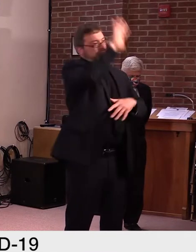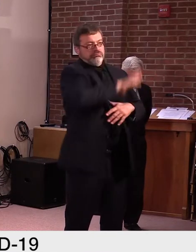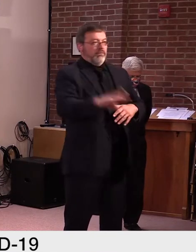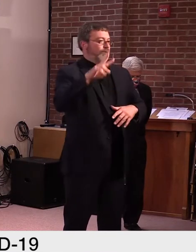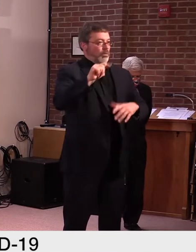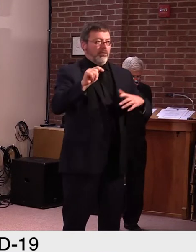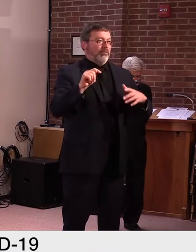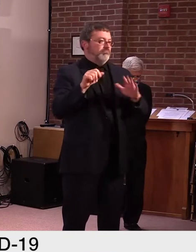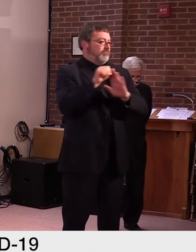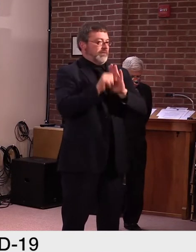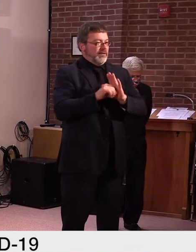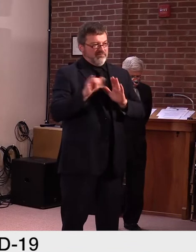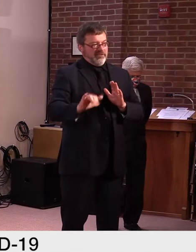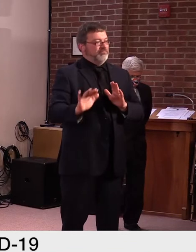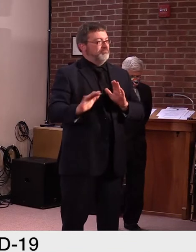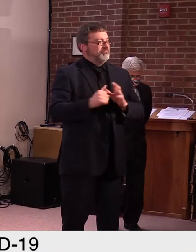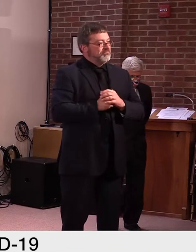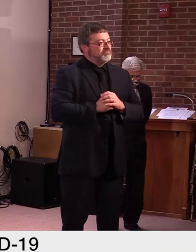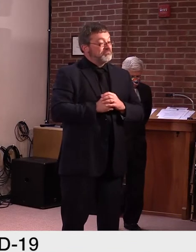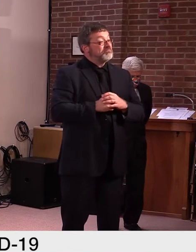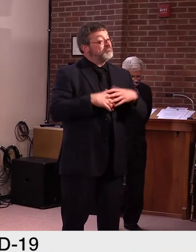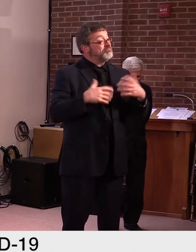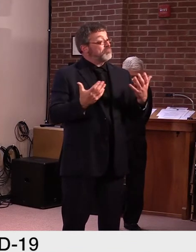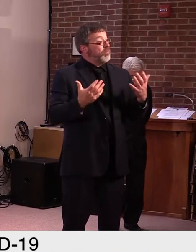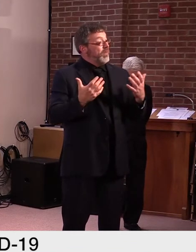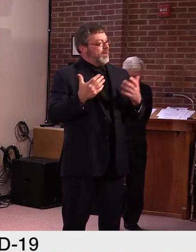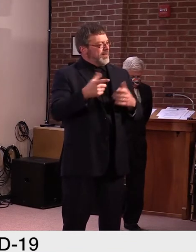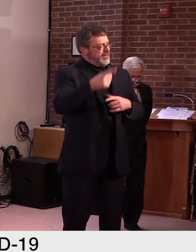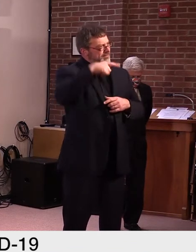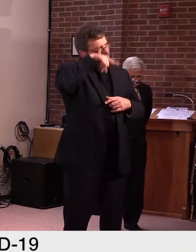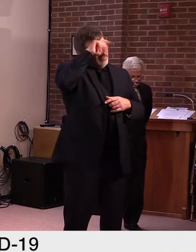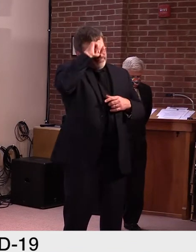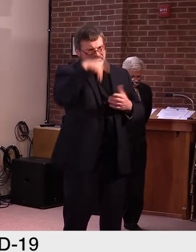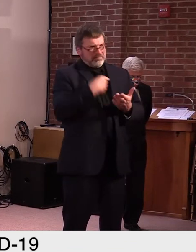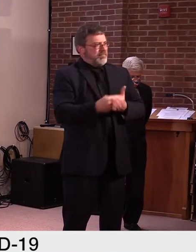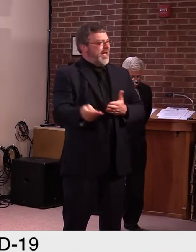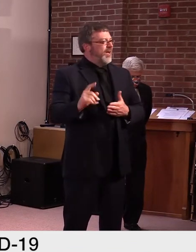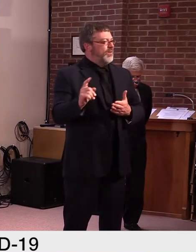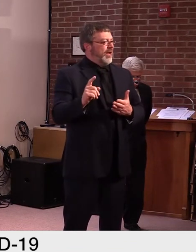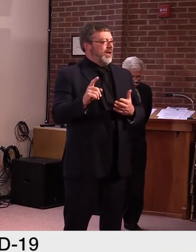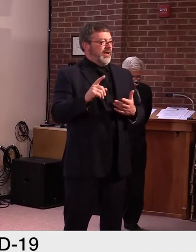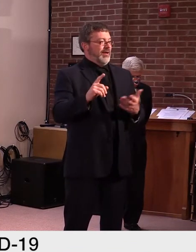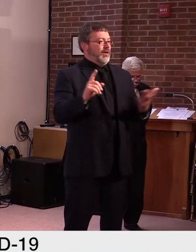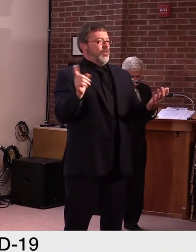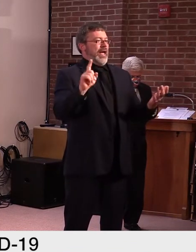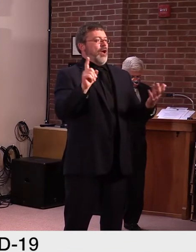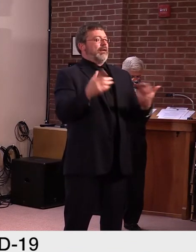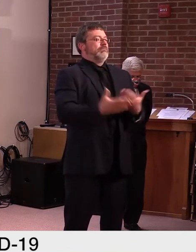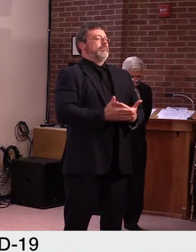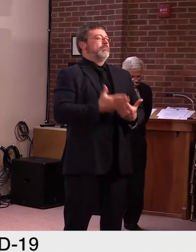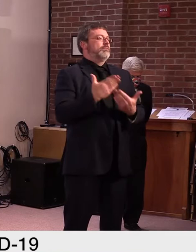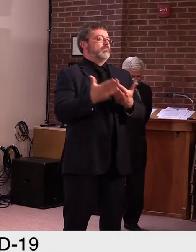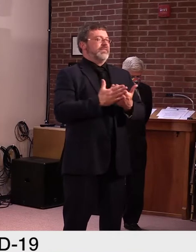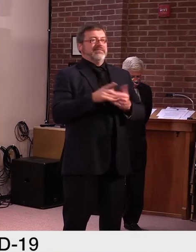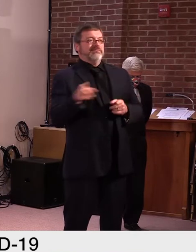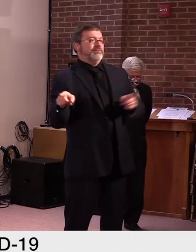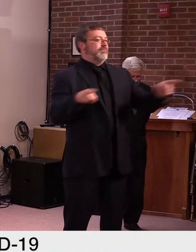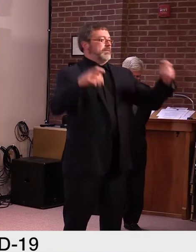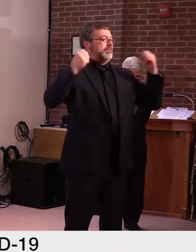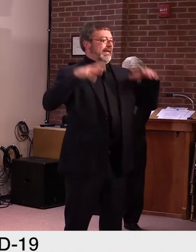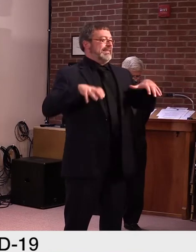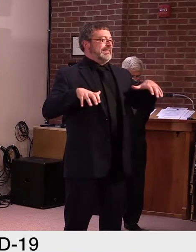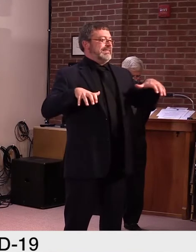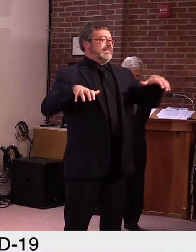So, where can I get a creamy? Well, just about everywhere in Vermont they are essential.